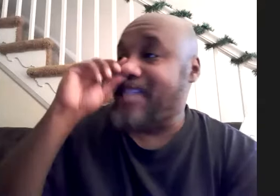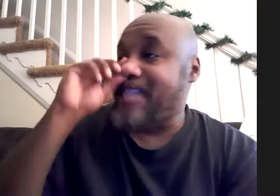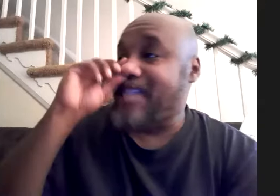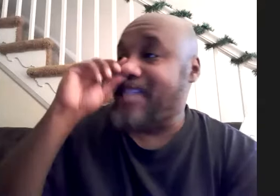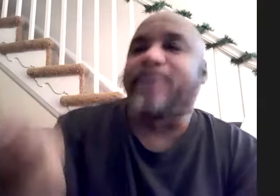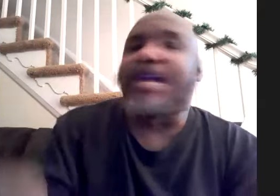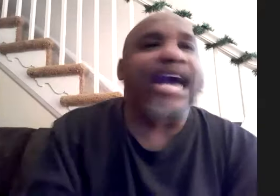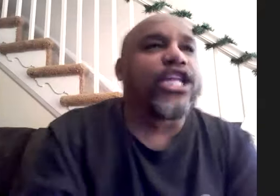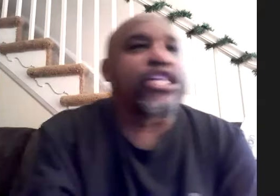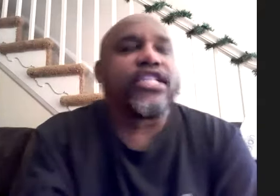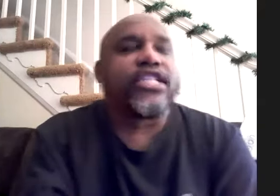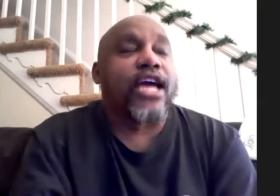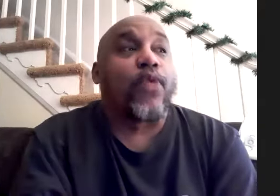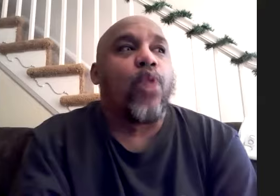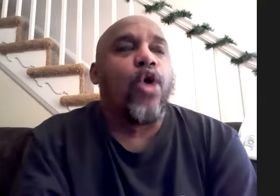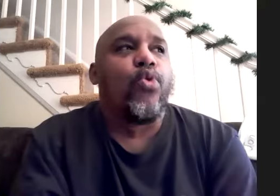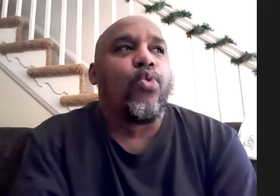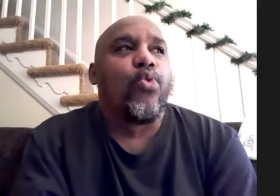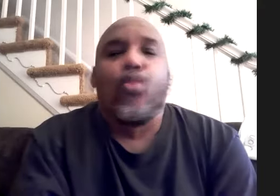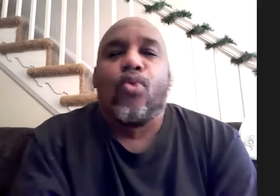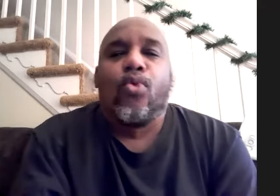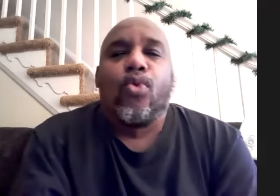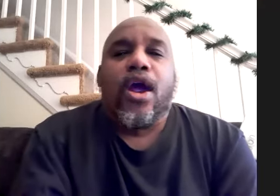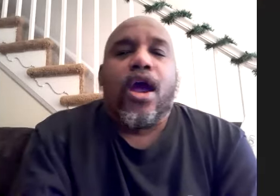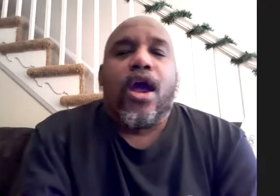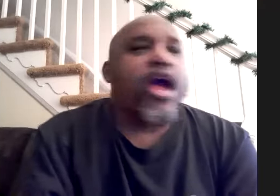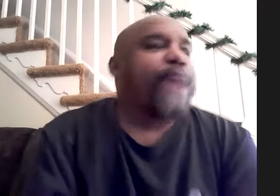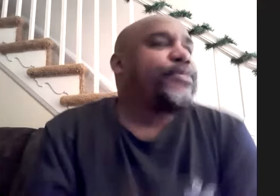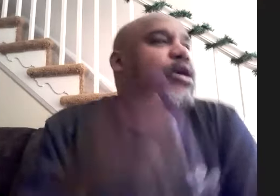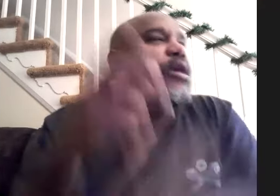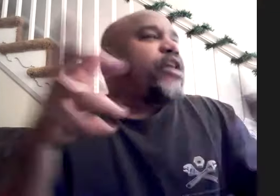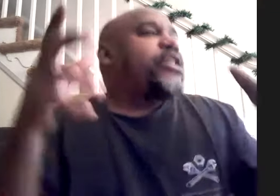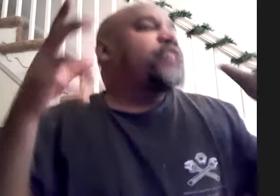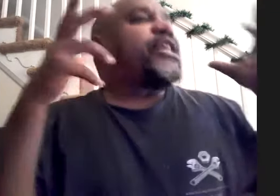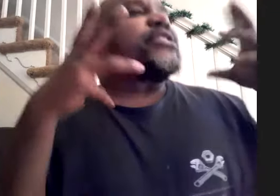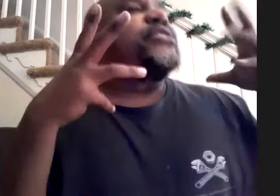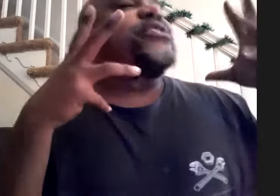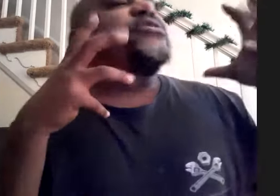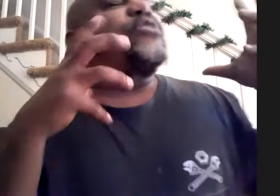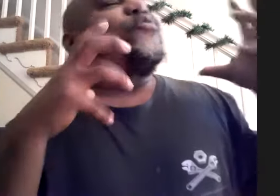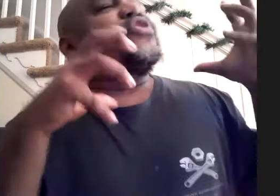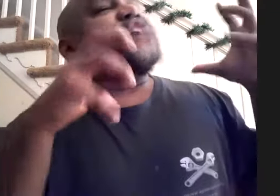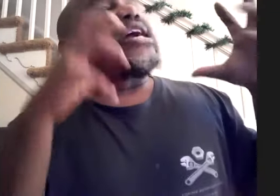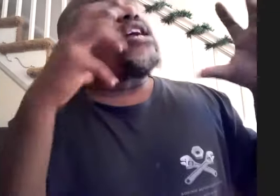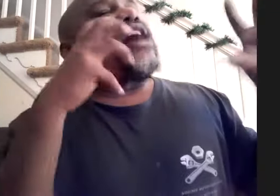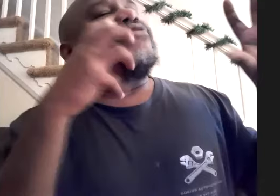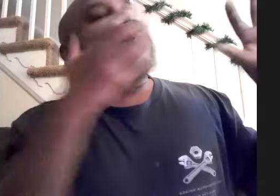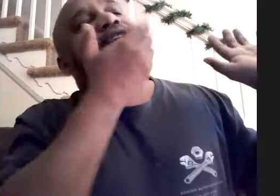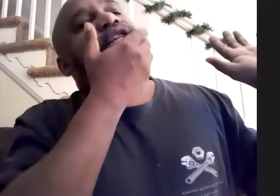chord jumped up and they kind of looked at each other like whoa and but it's like the the thing i had to learn